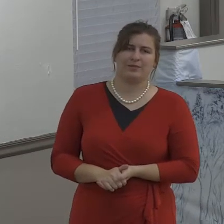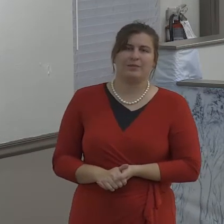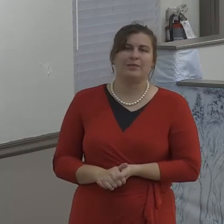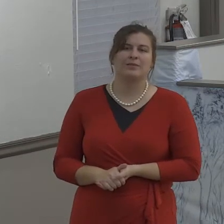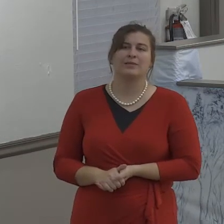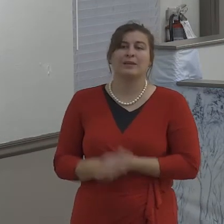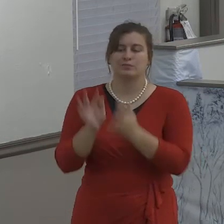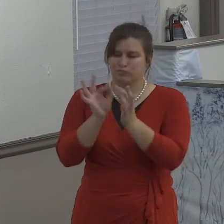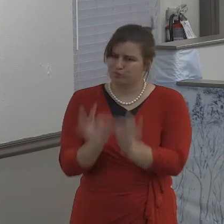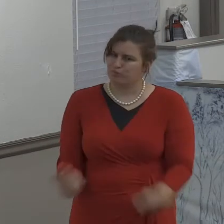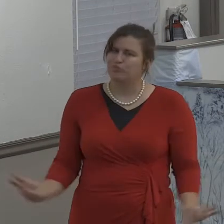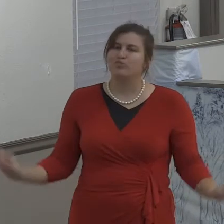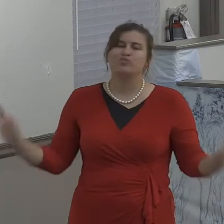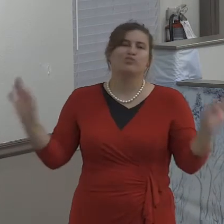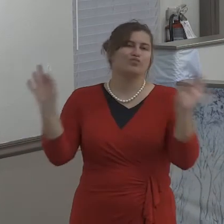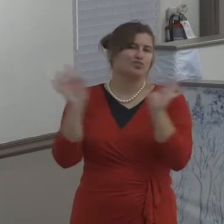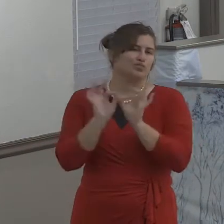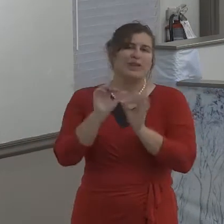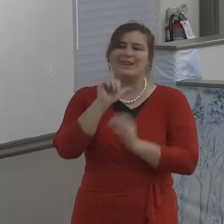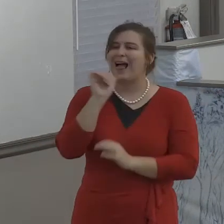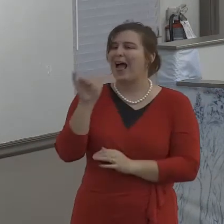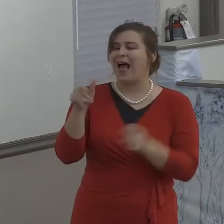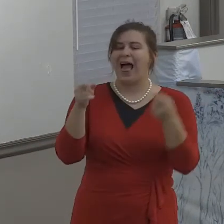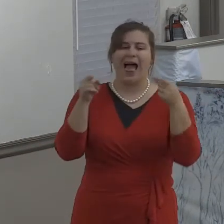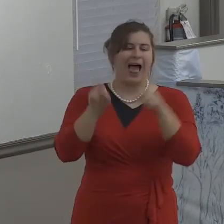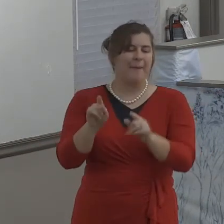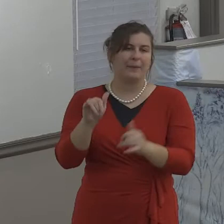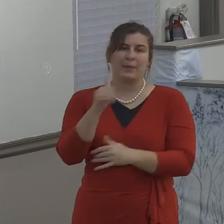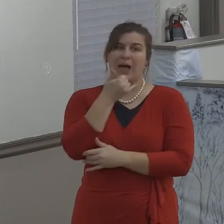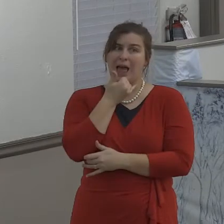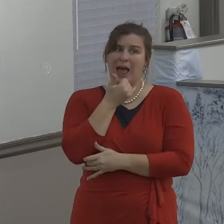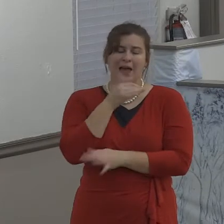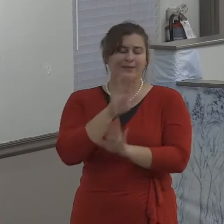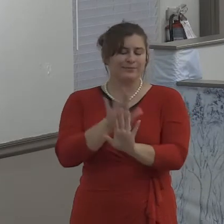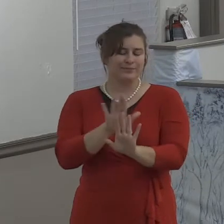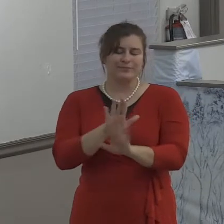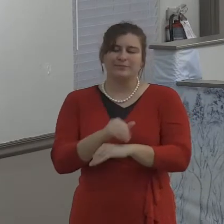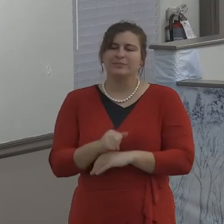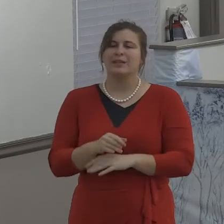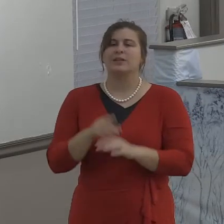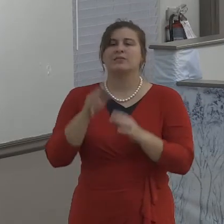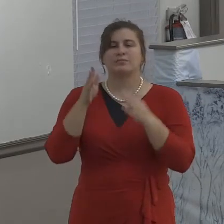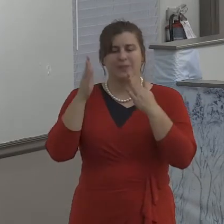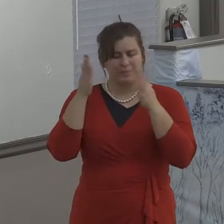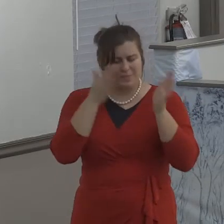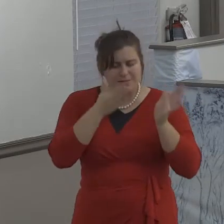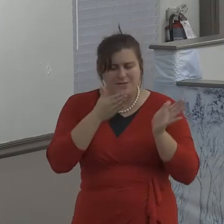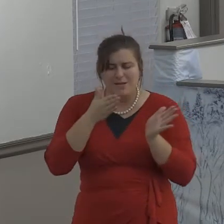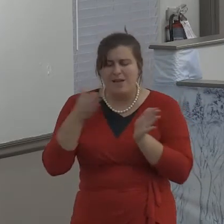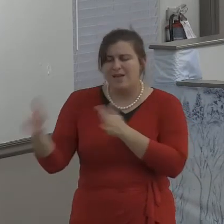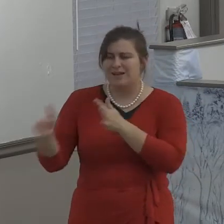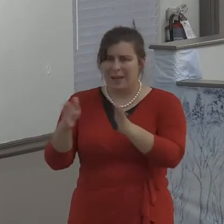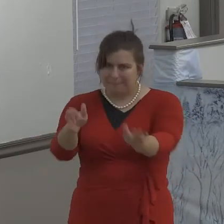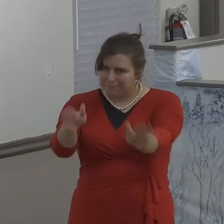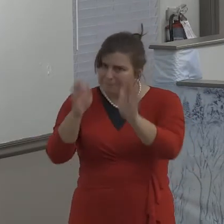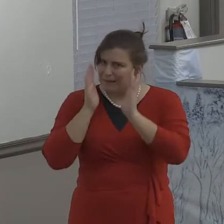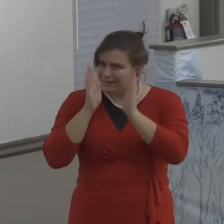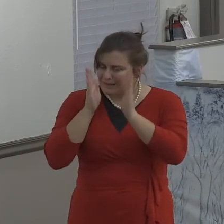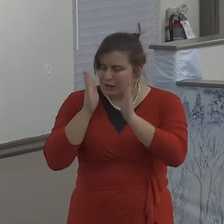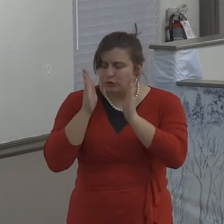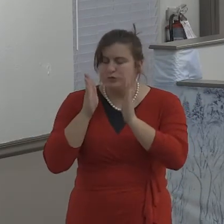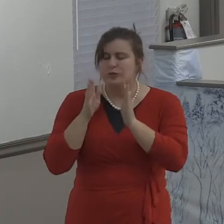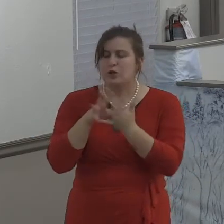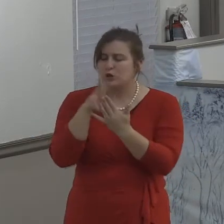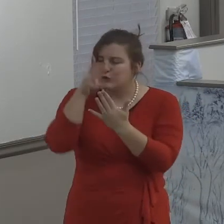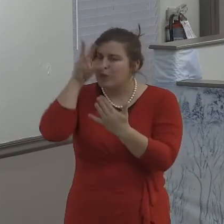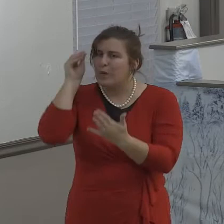wrath, and, that we be swift to hear, you know, slow to speak, and, and, and, and swift to hear,